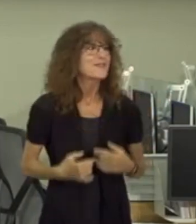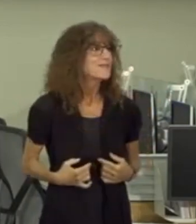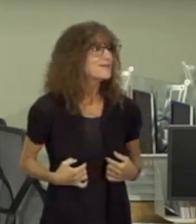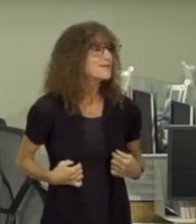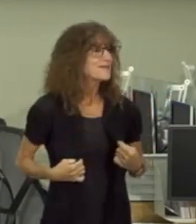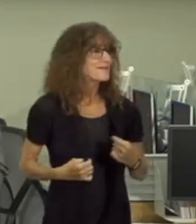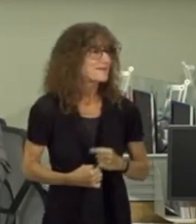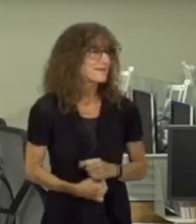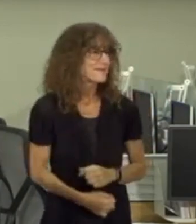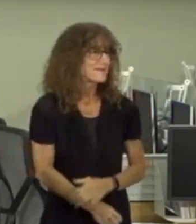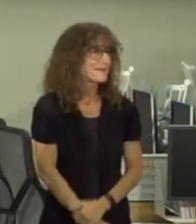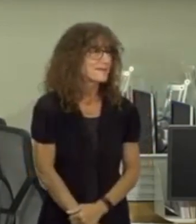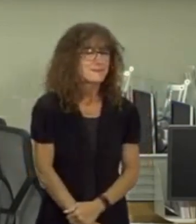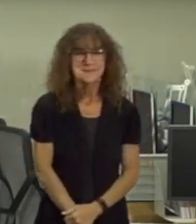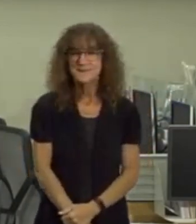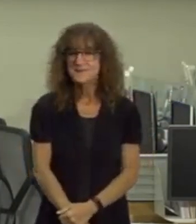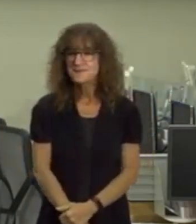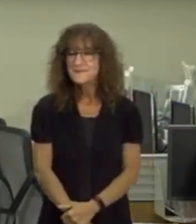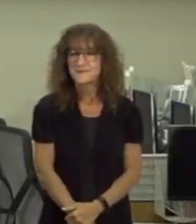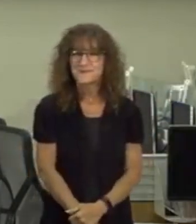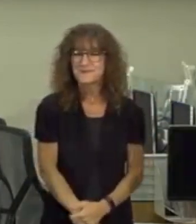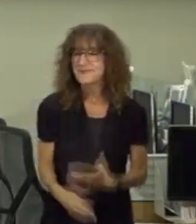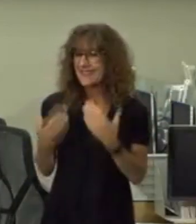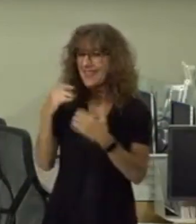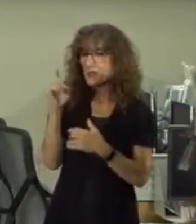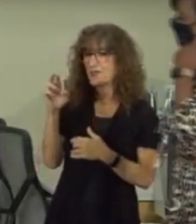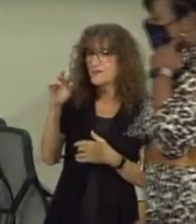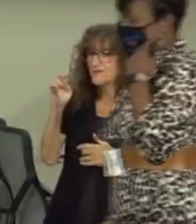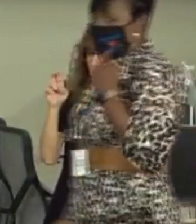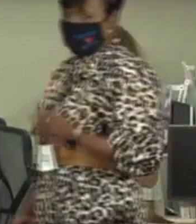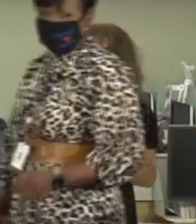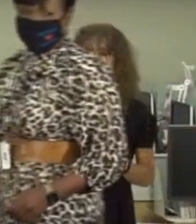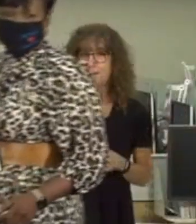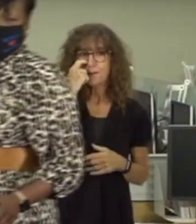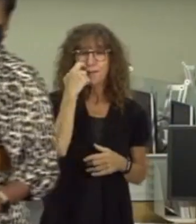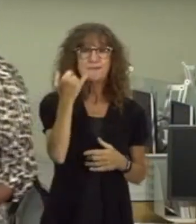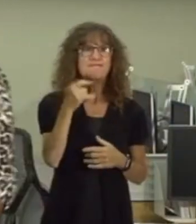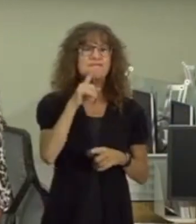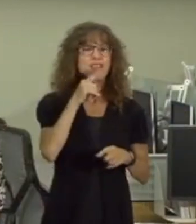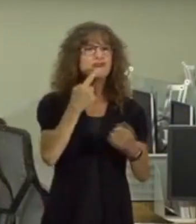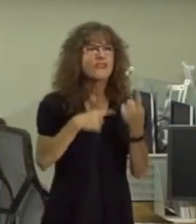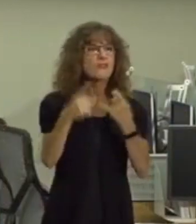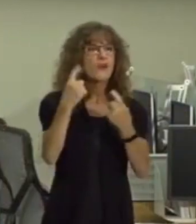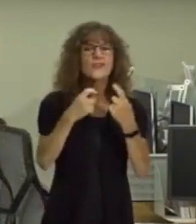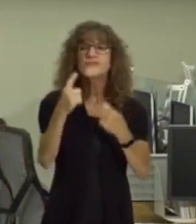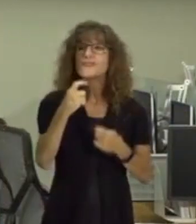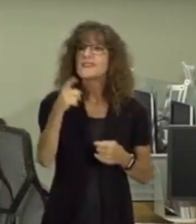you dr carter we'll take any questions